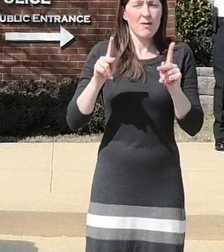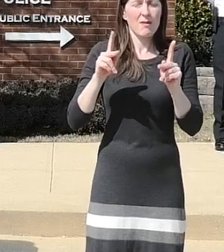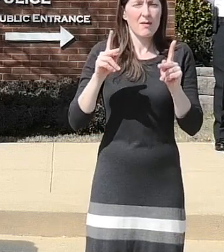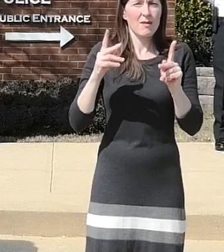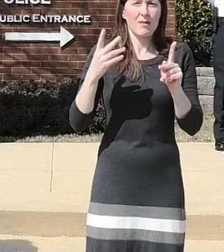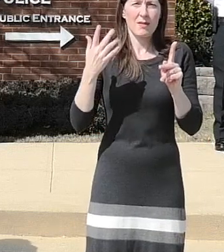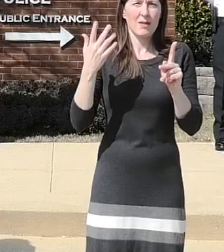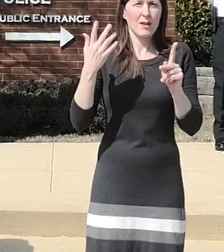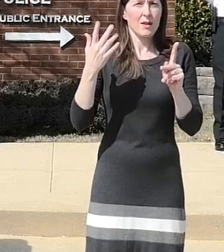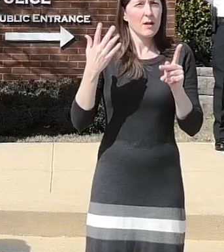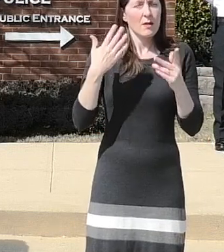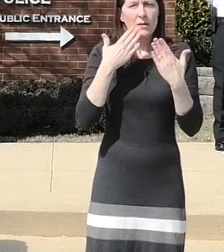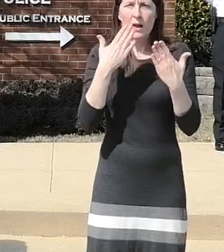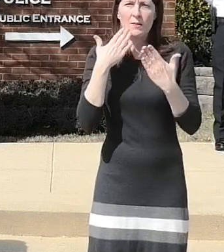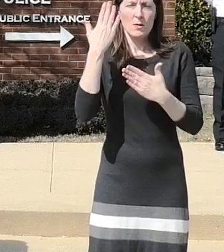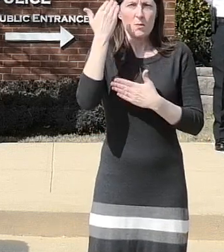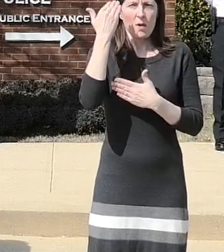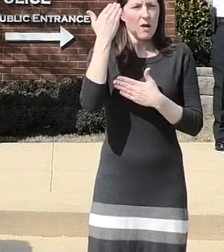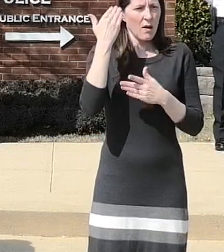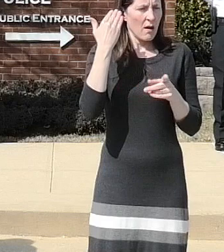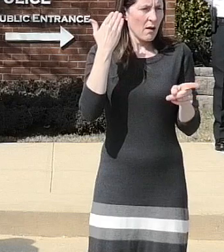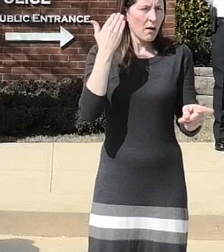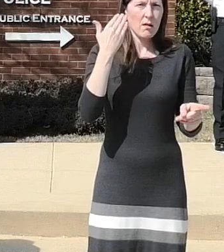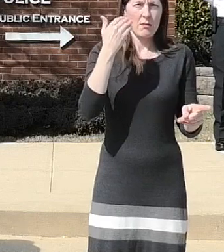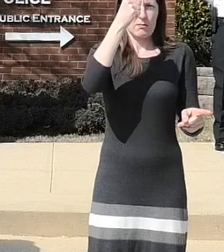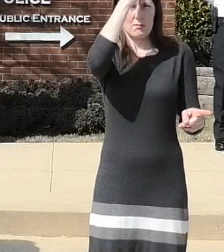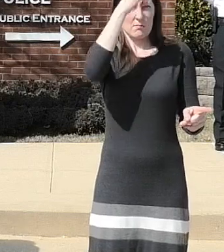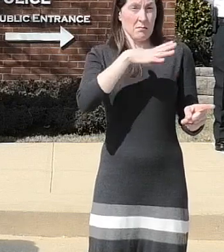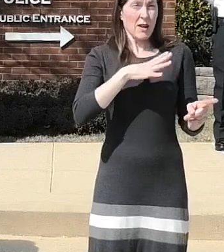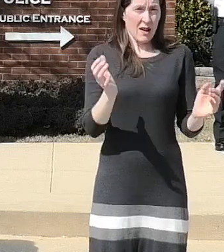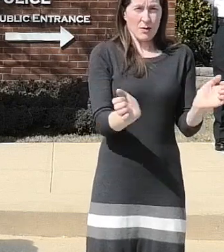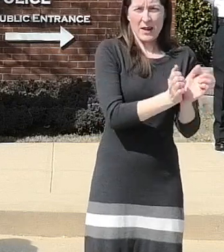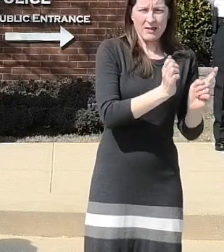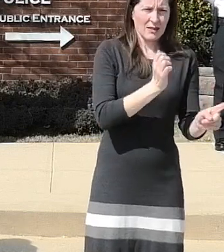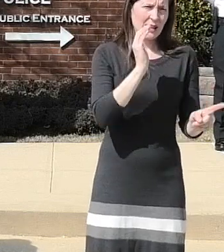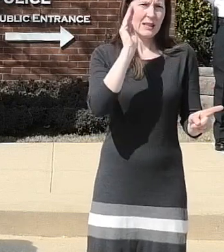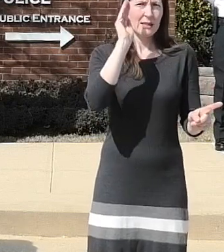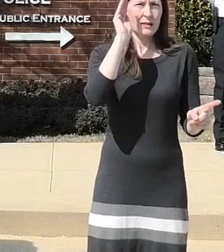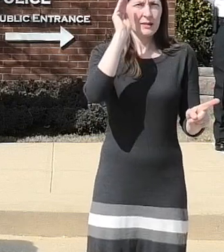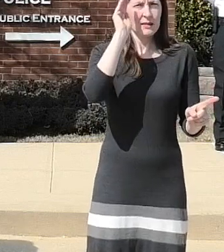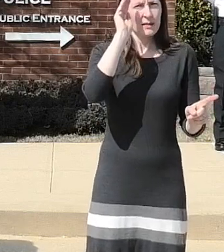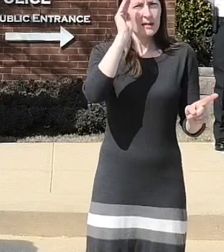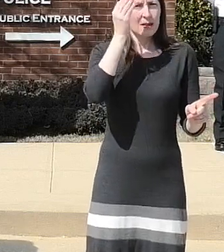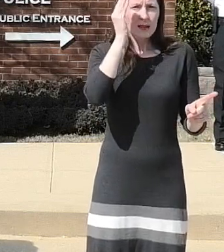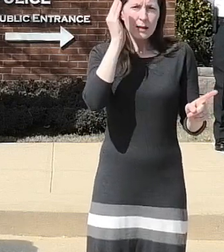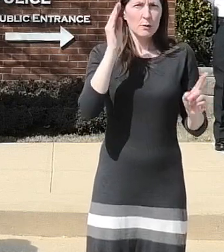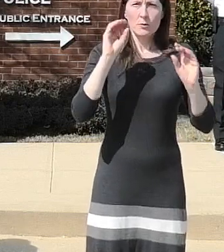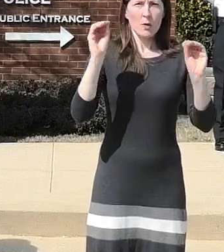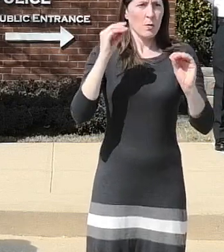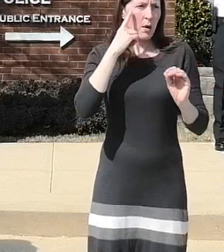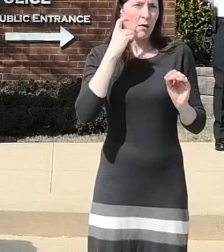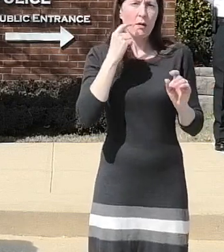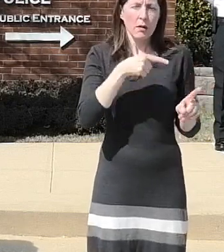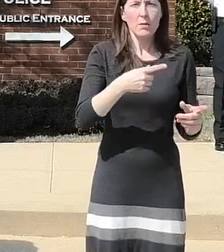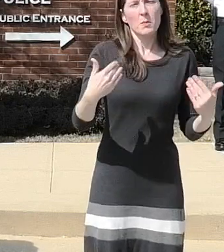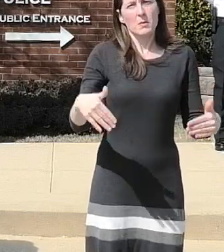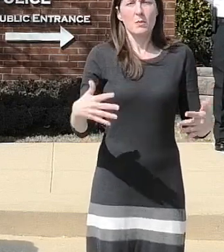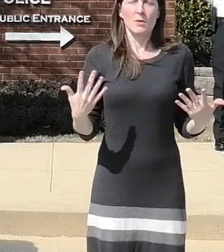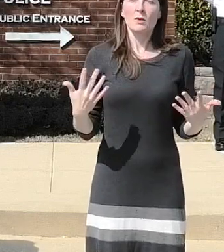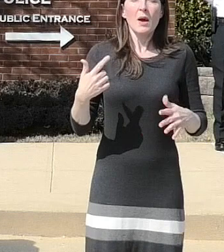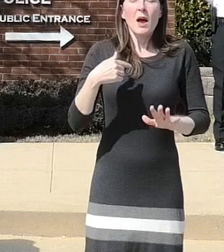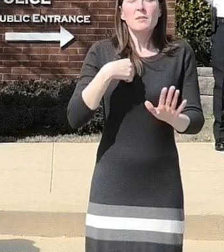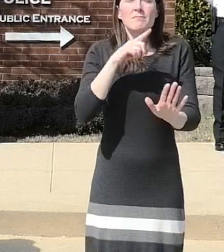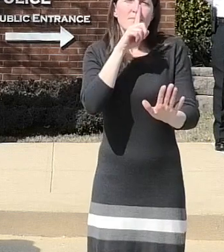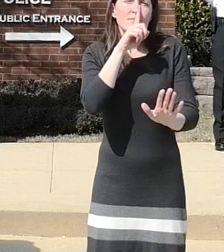while i will not speak on behalf of my counterparts regarding the specifics of this case or their respective involvement